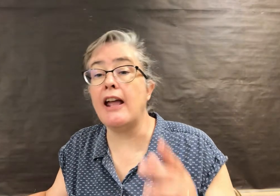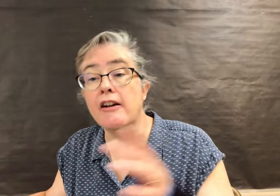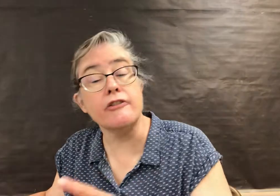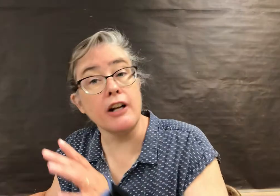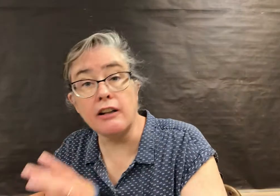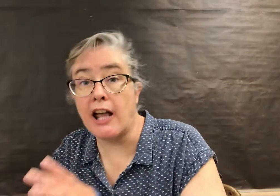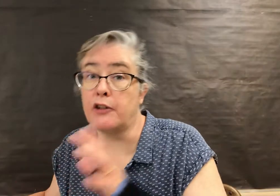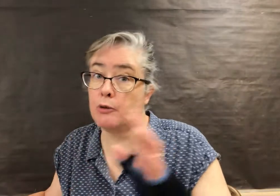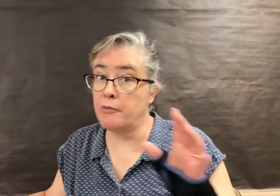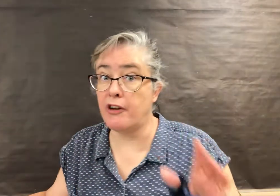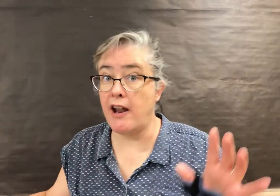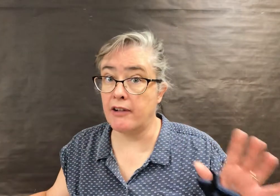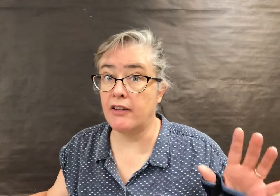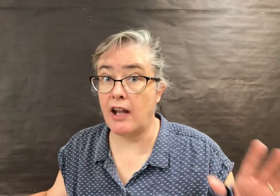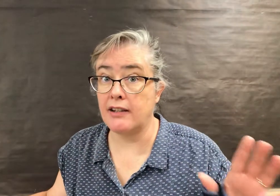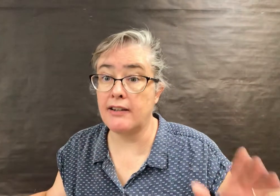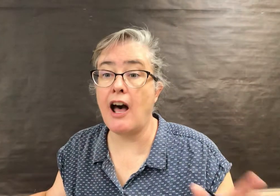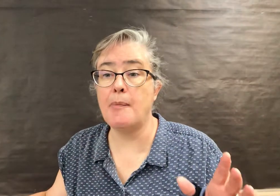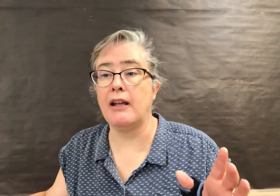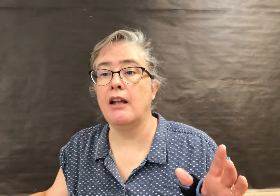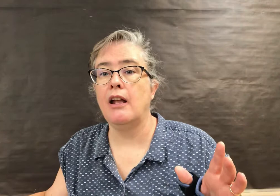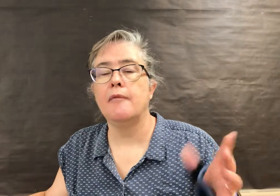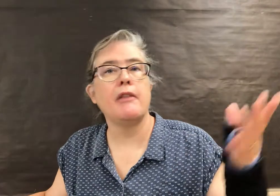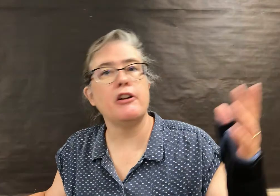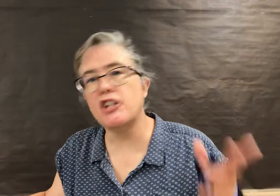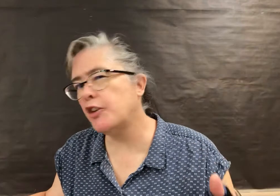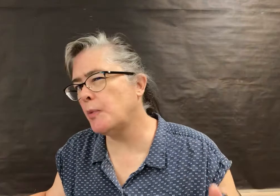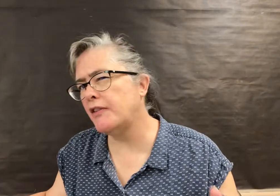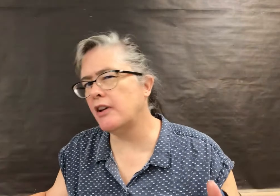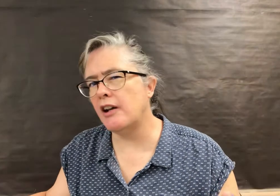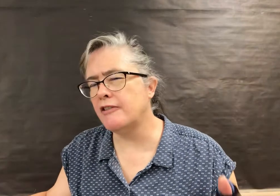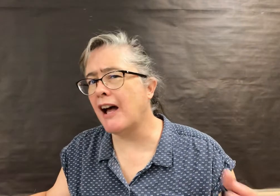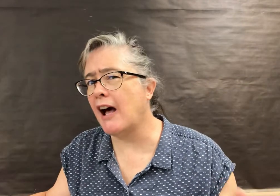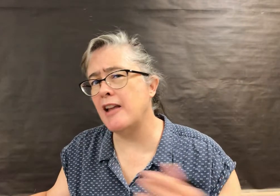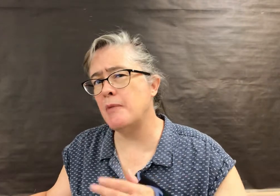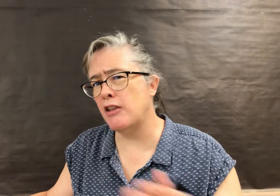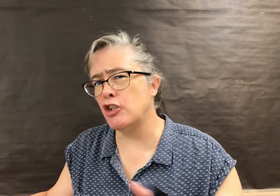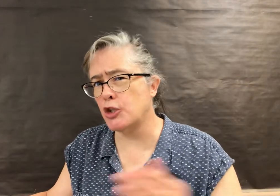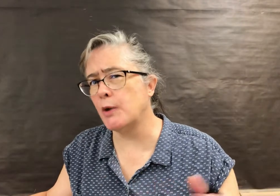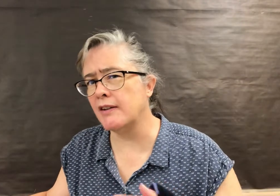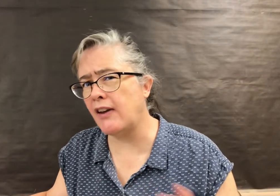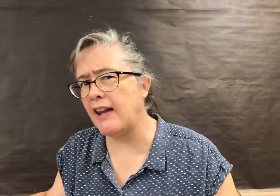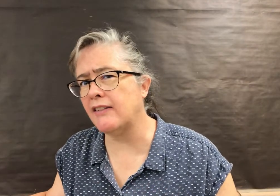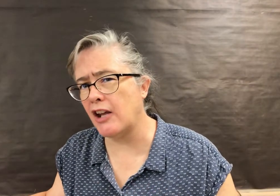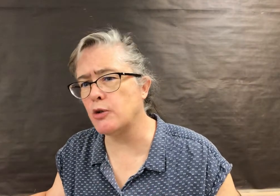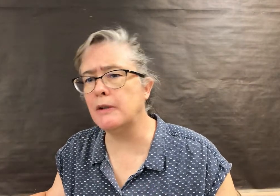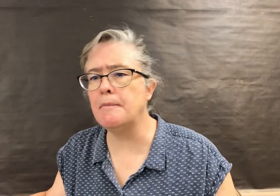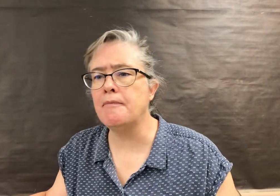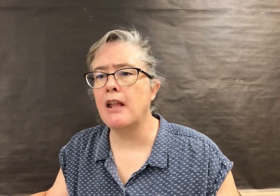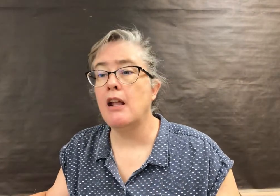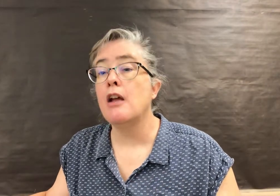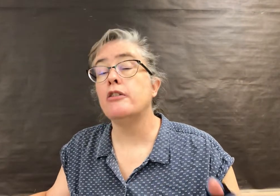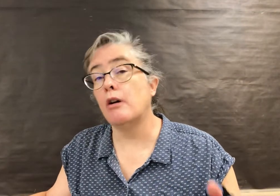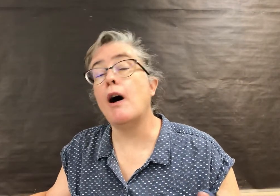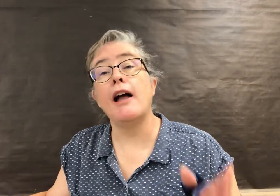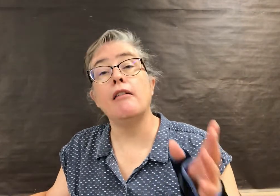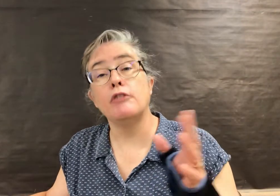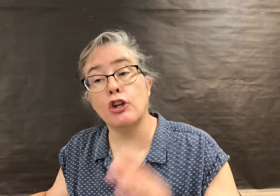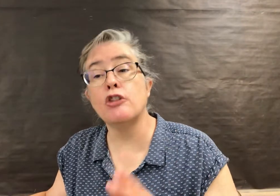every classroom for every science topic. There just wasn't enough time in the shortened day schedule. So I turned